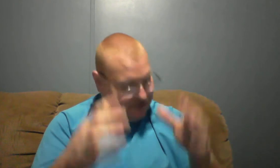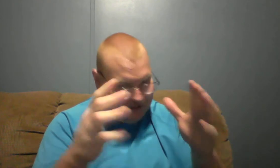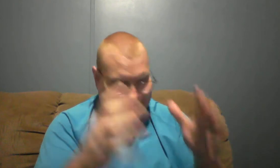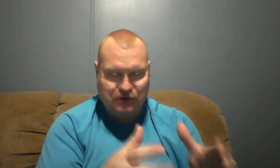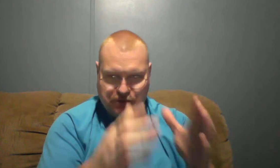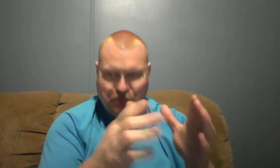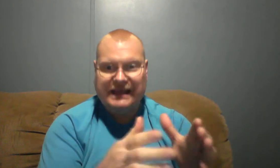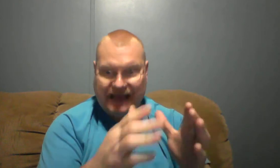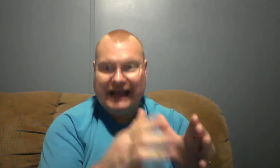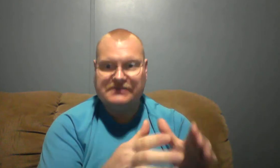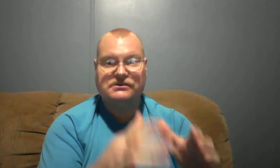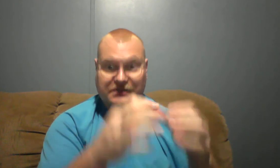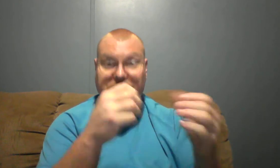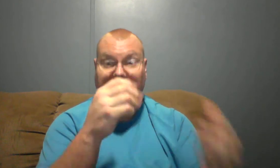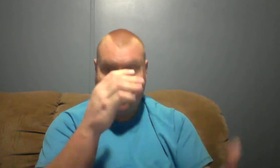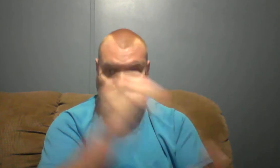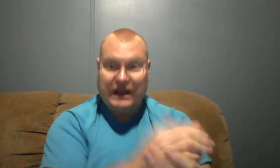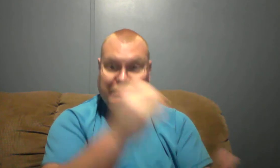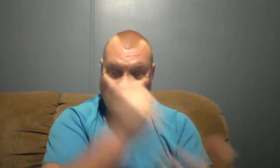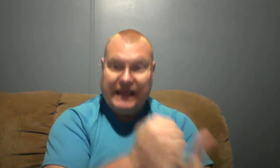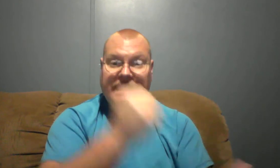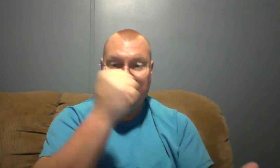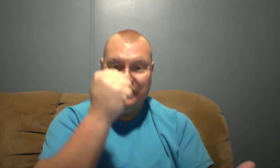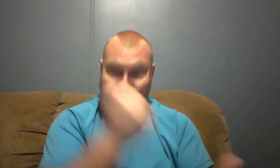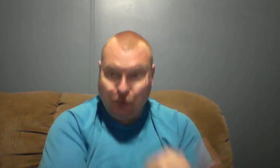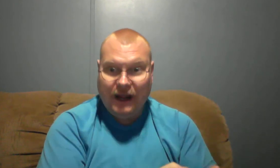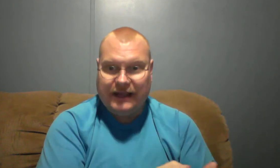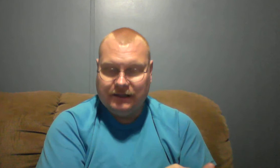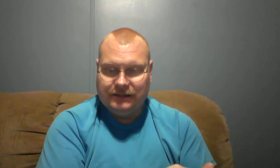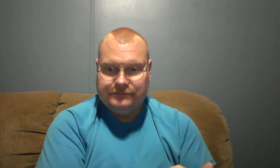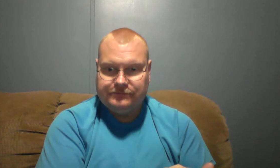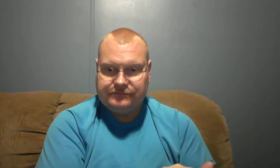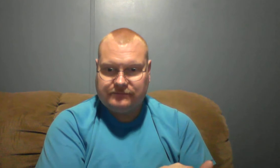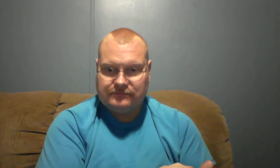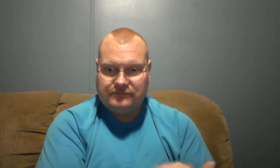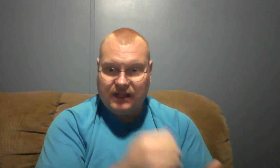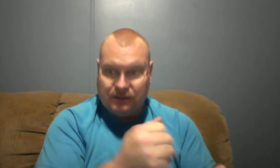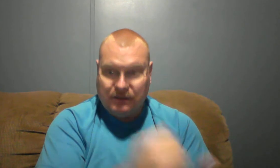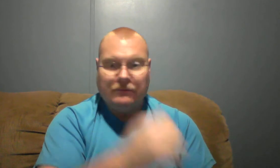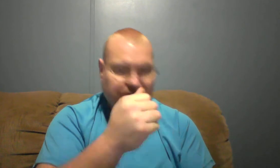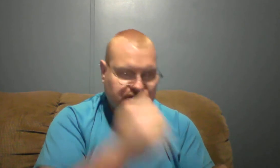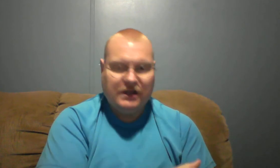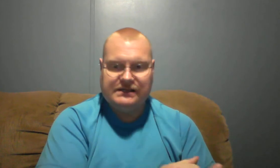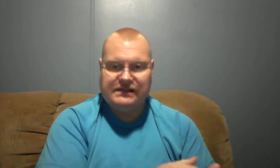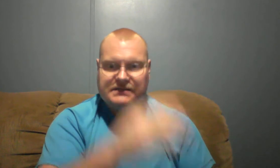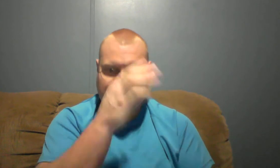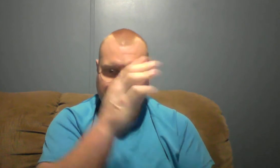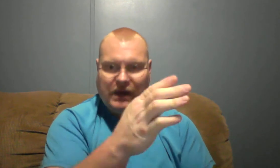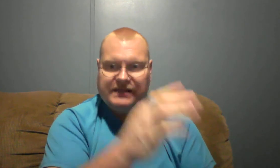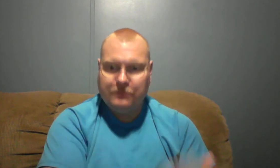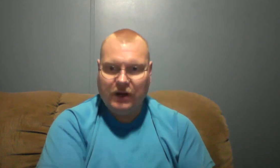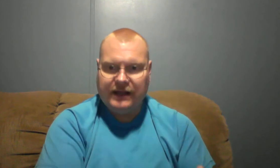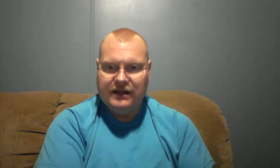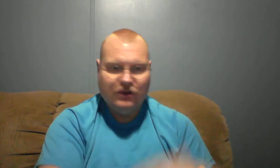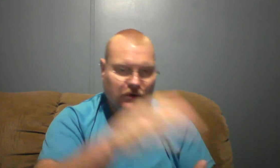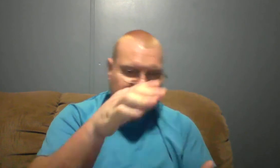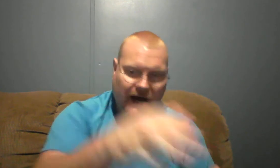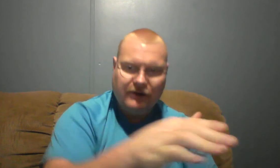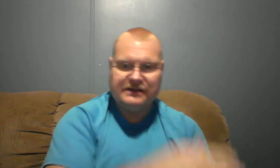there's a way to ask. There's a correct way to pray. The Bible instructs us the way to pray. Lord taught us,